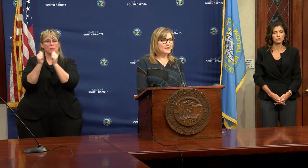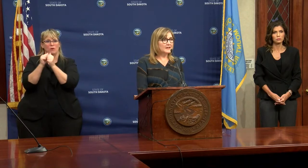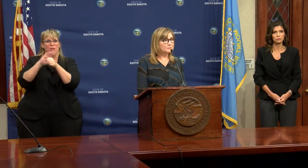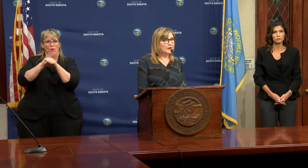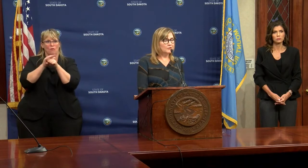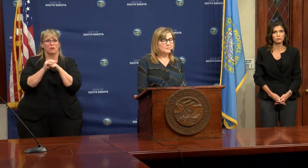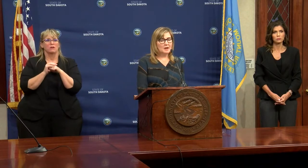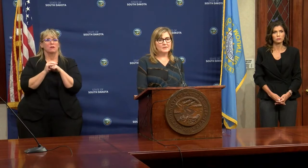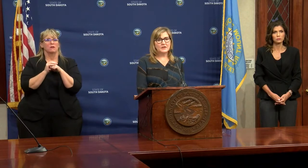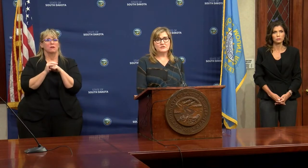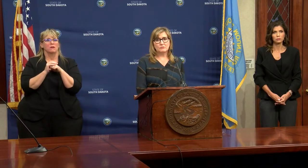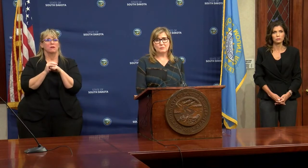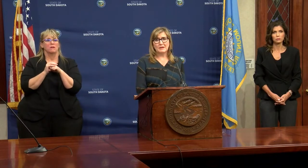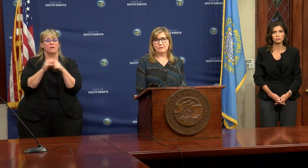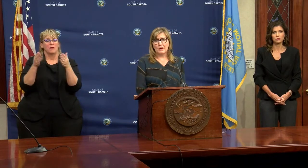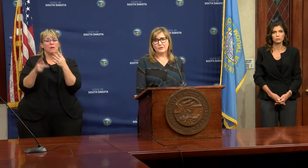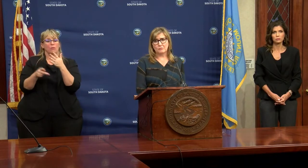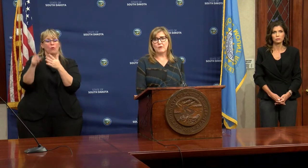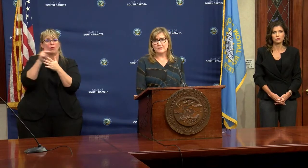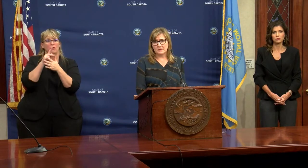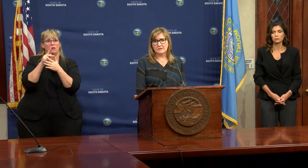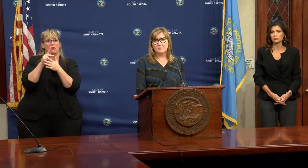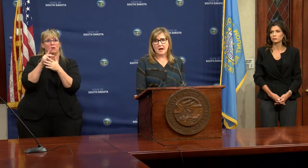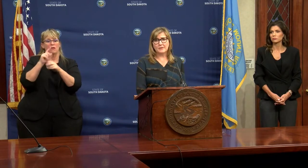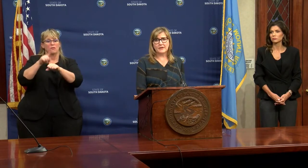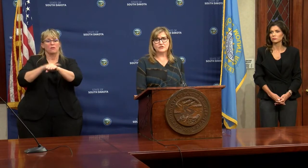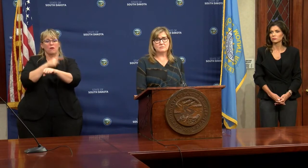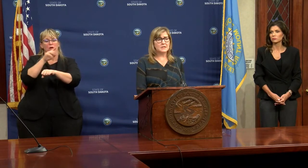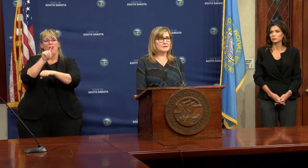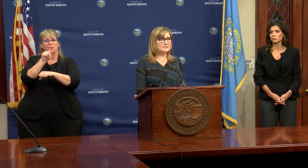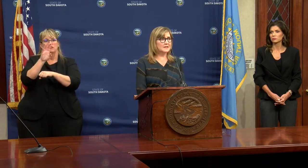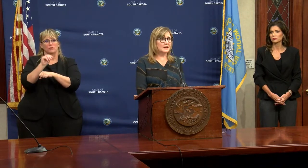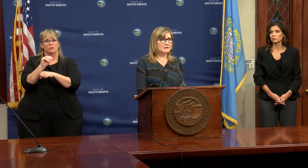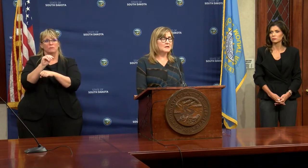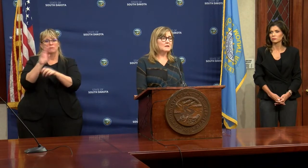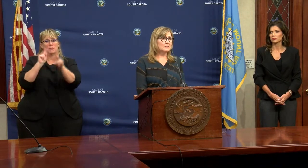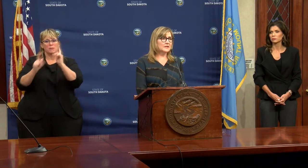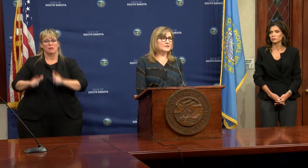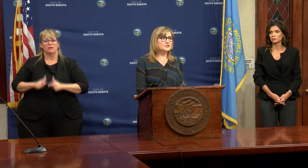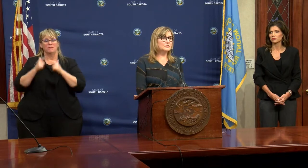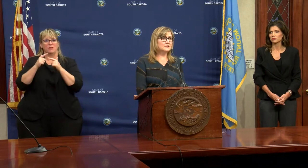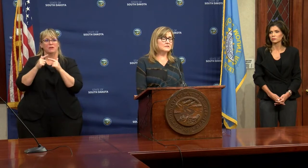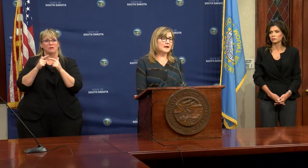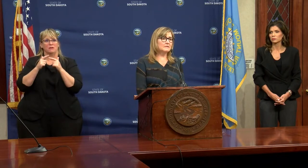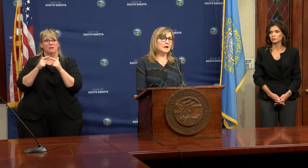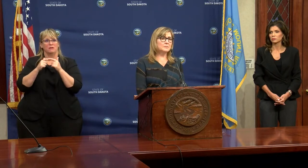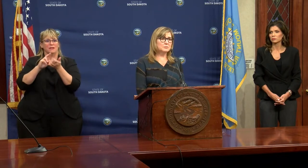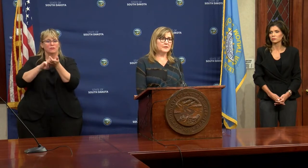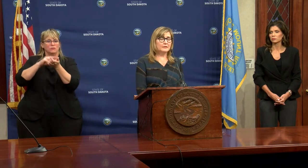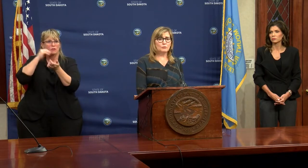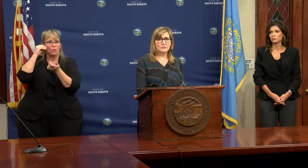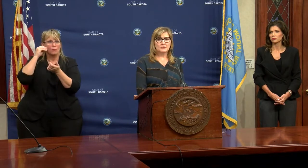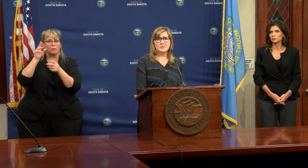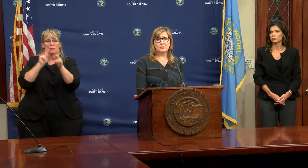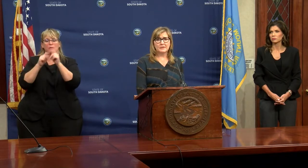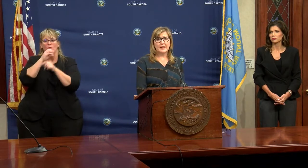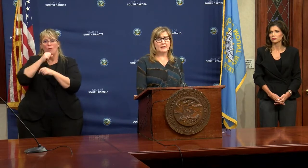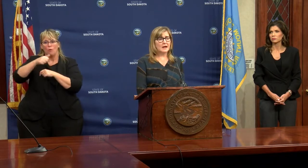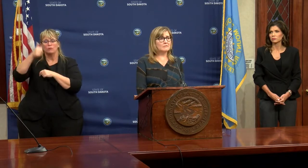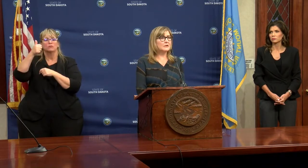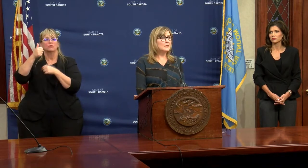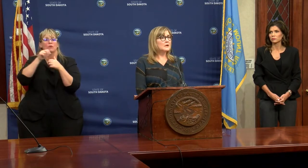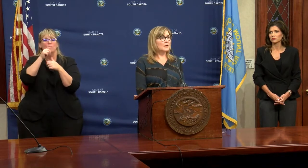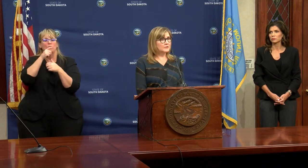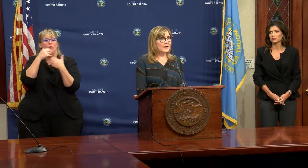One of the next priority populations will be our long-term resident population, because again, the data shows us that people that are older and people